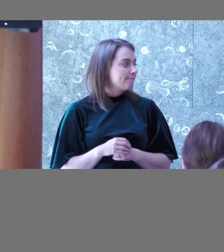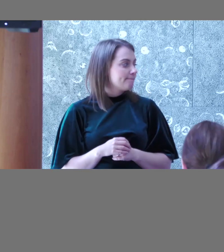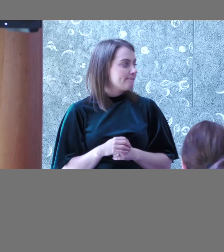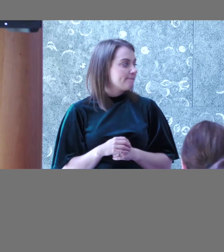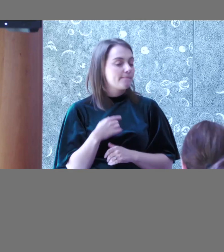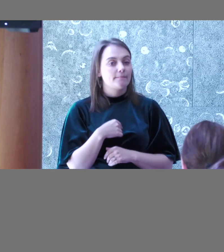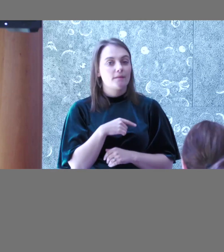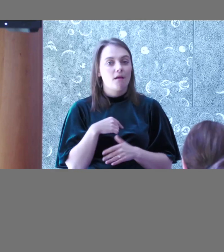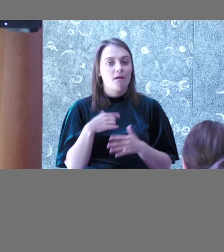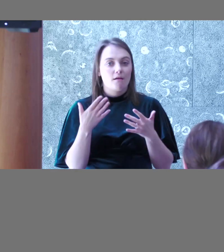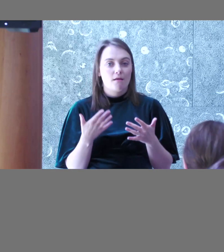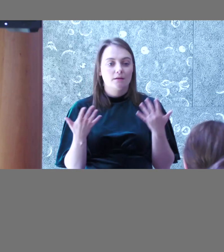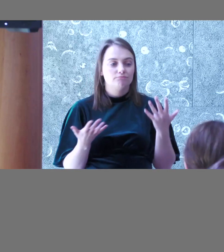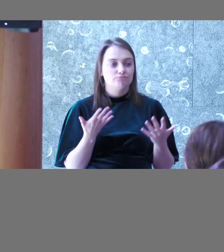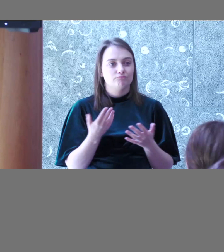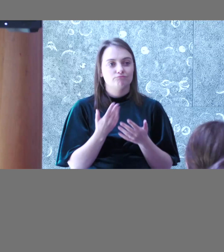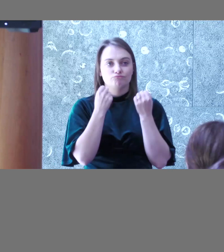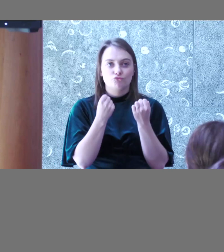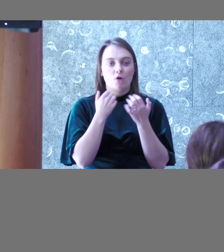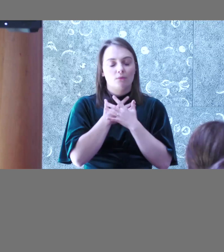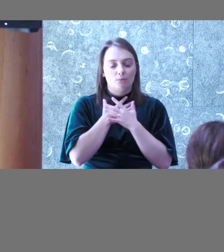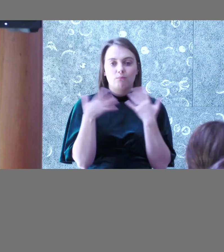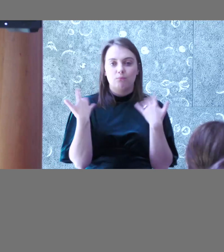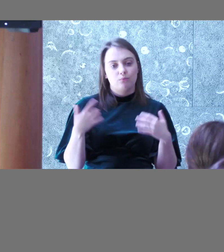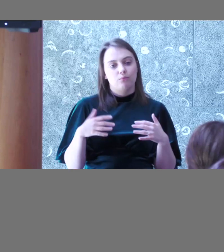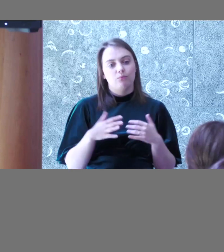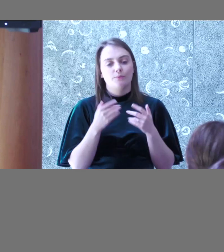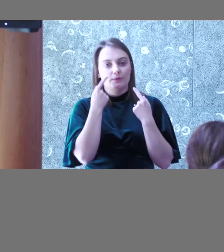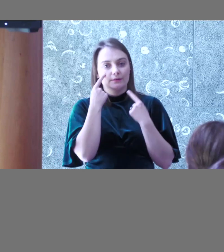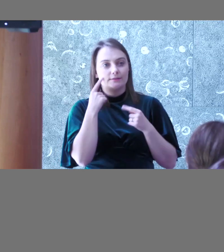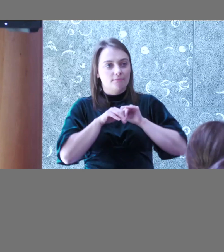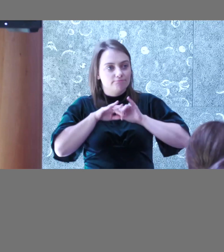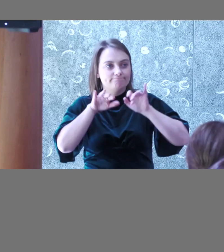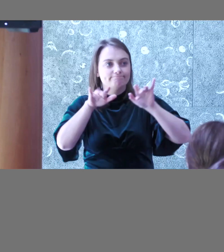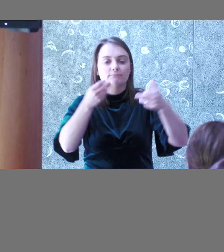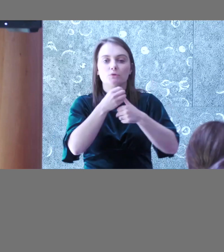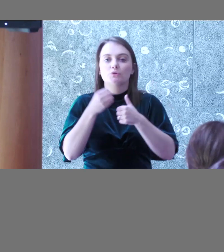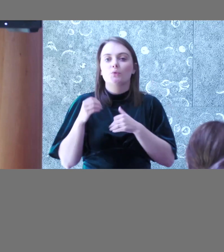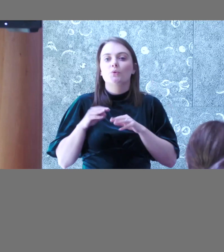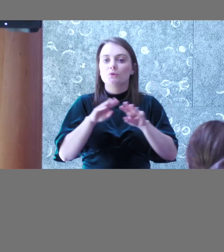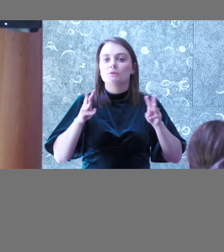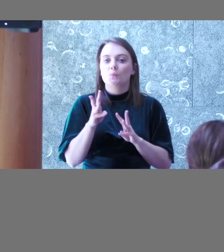definitely passionate about it and that breeds passion in the rest of us, you know.